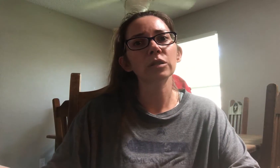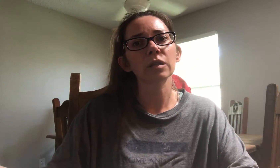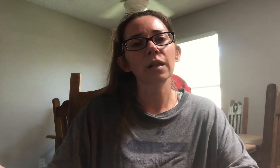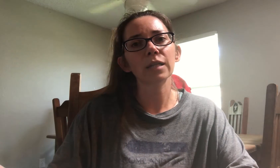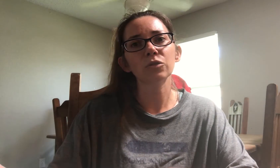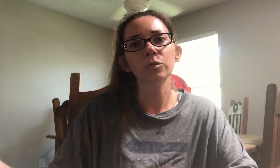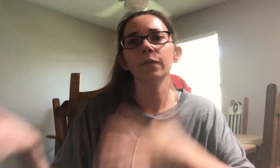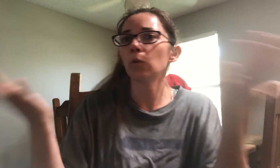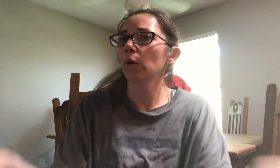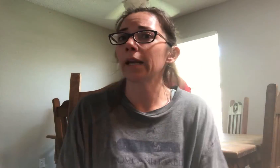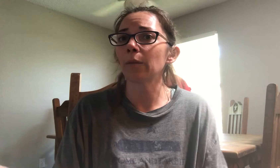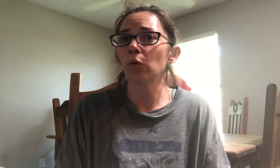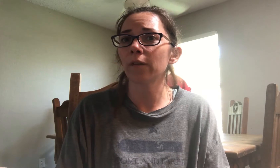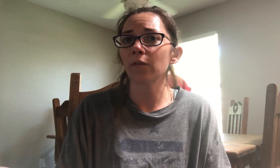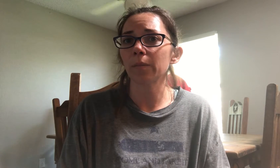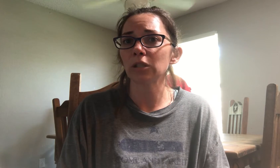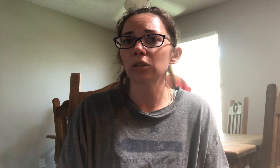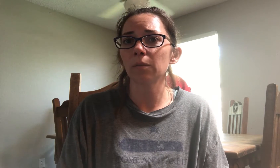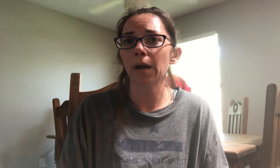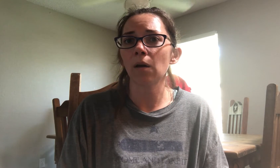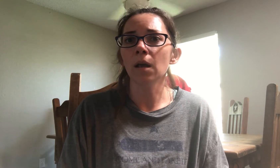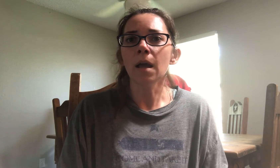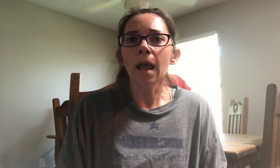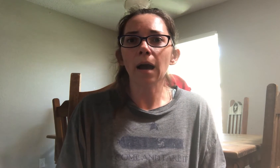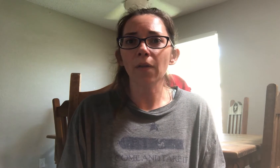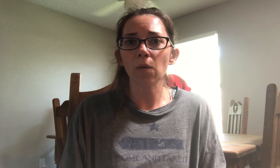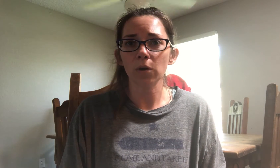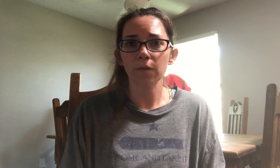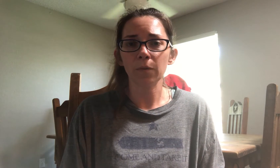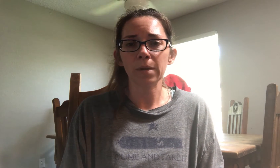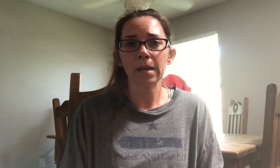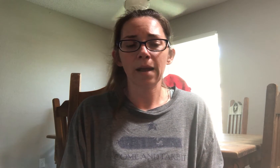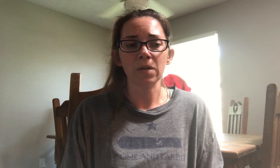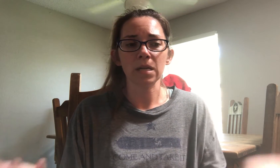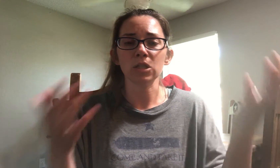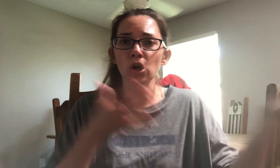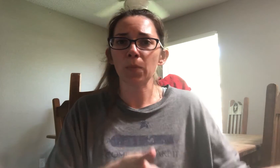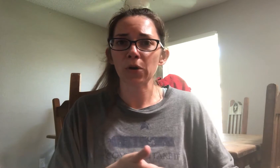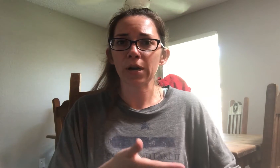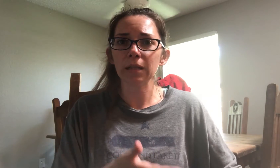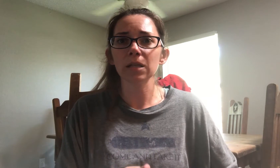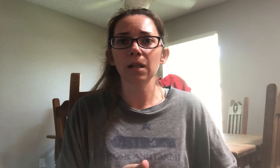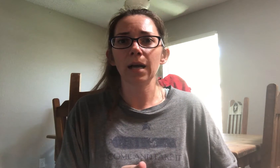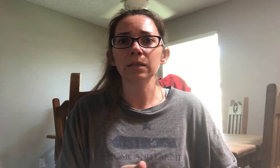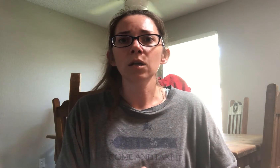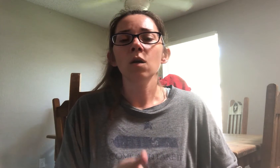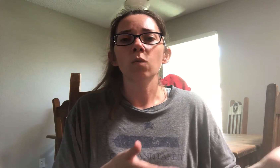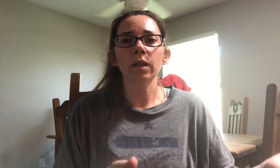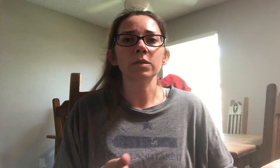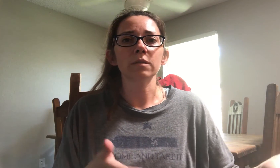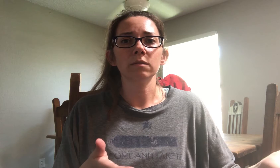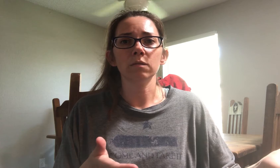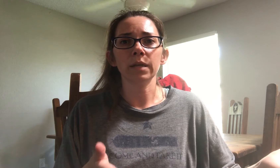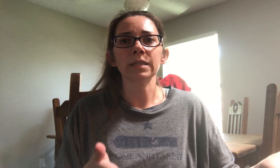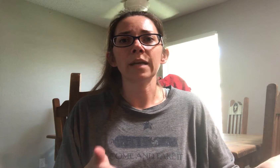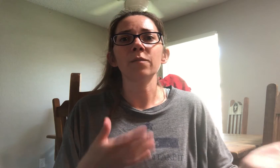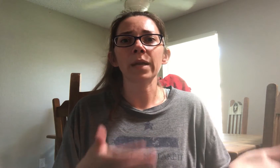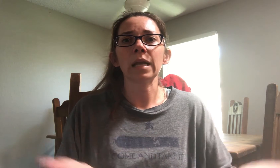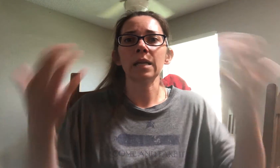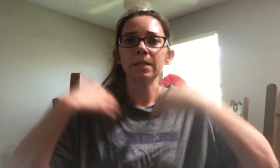into the classroom. If you want any more information about how that worked for me, having an interpreter in the class while I was, instead of being in